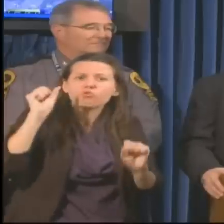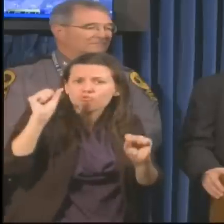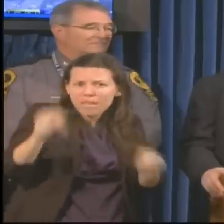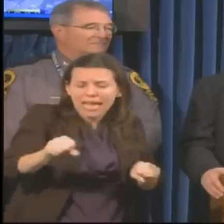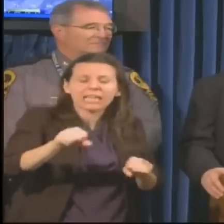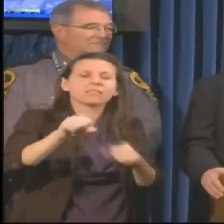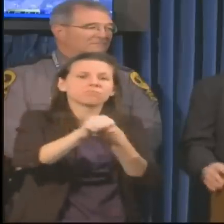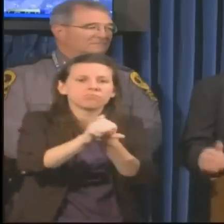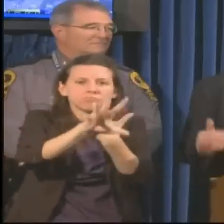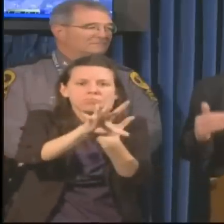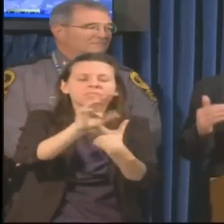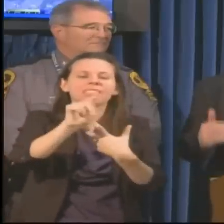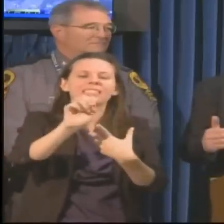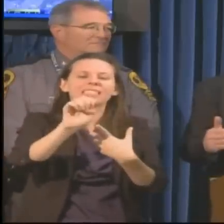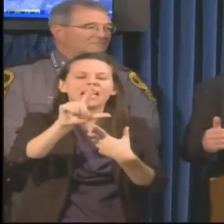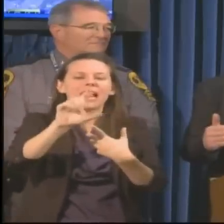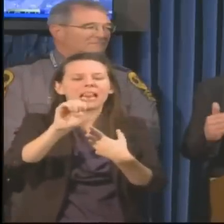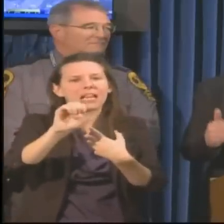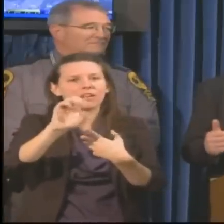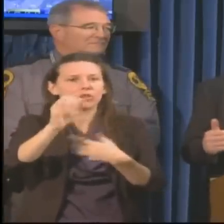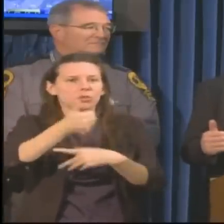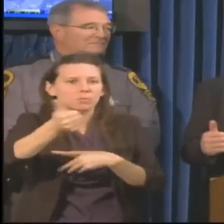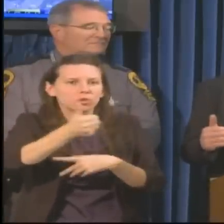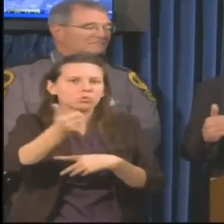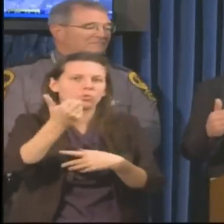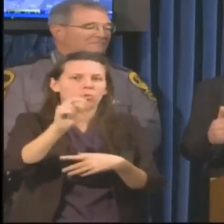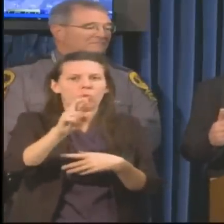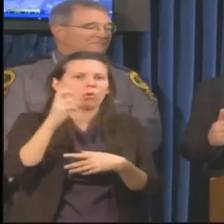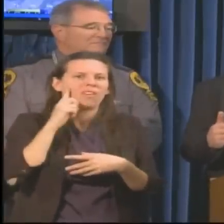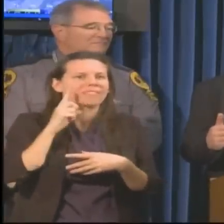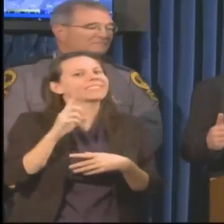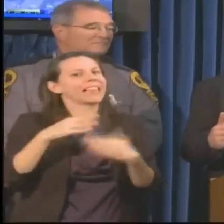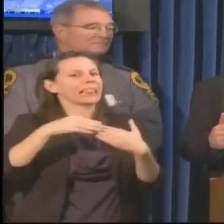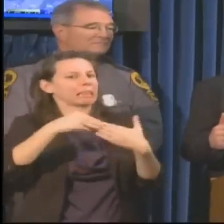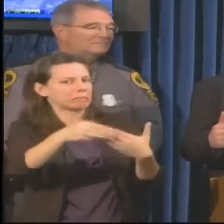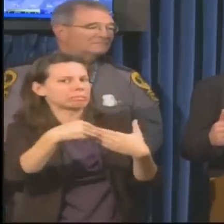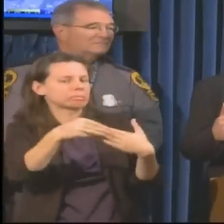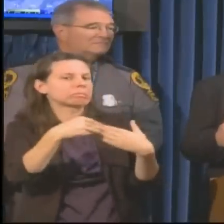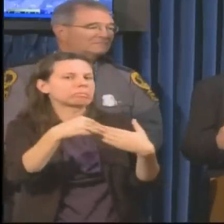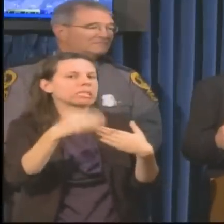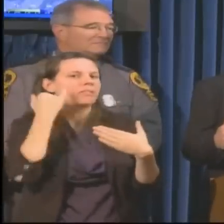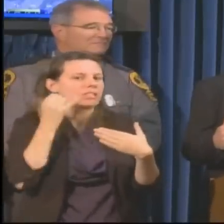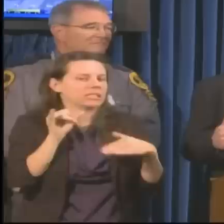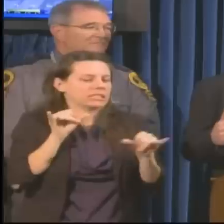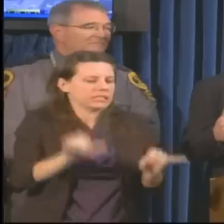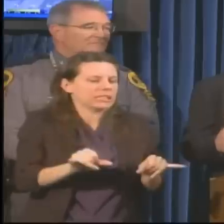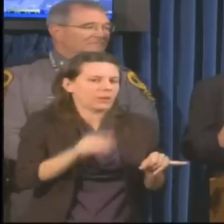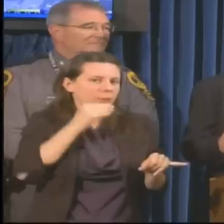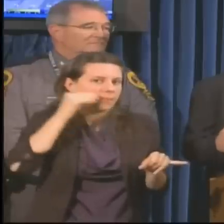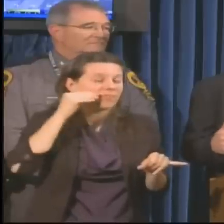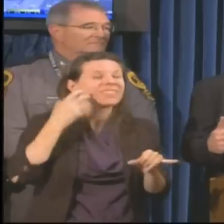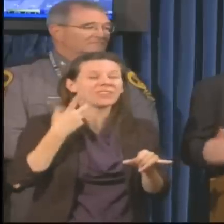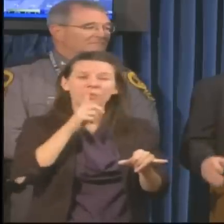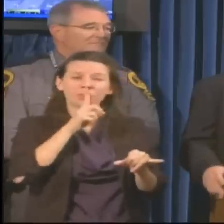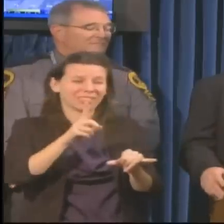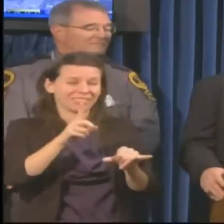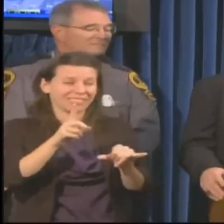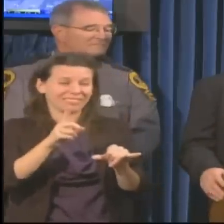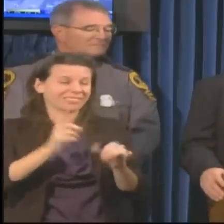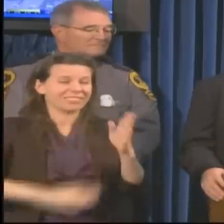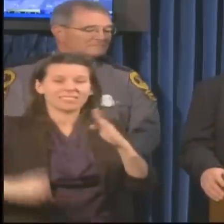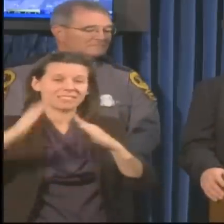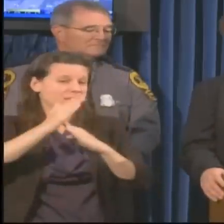We will make sure that our top priority will be public safety and making sure that our state employees that don't have to come in